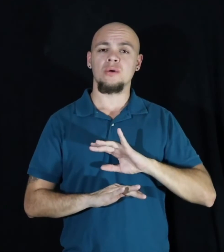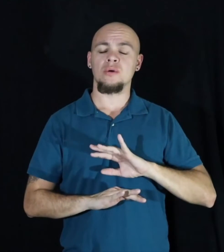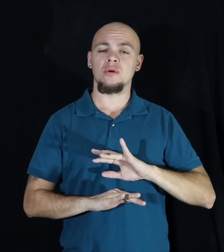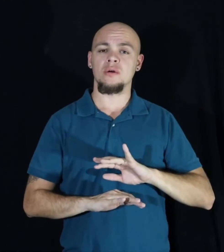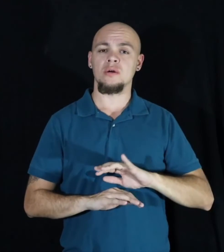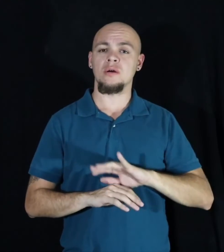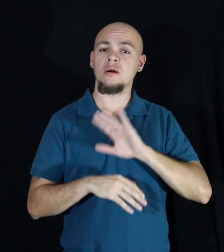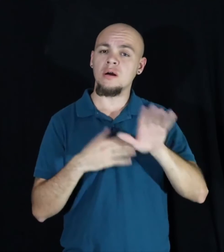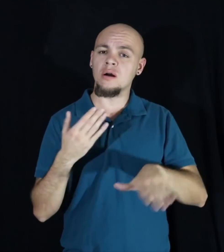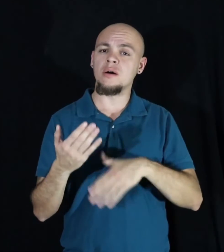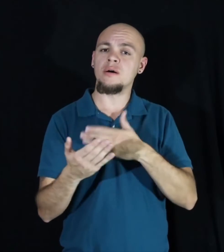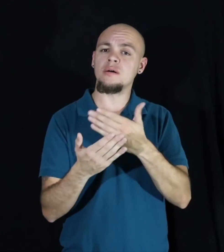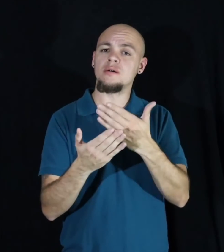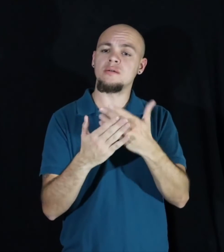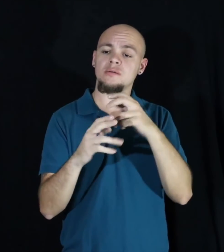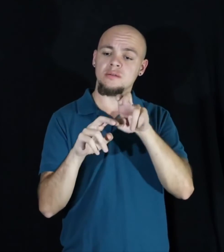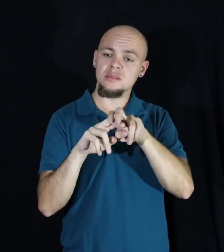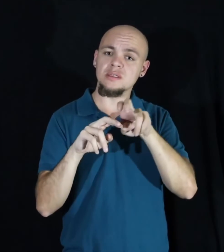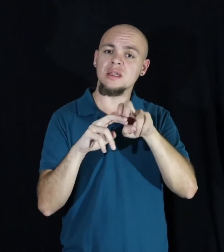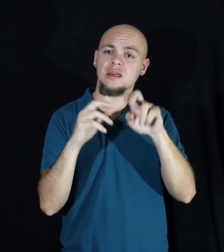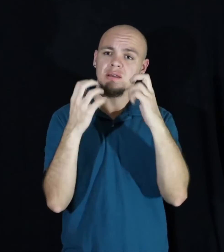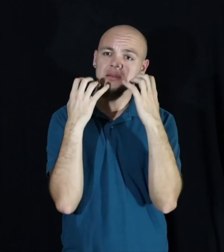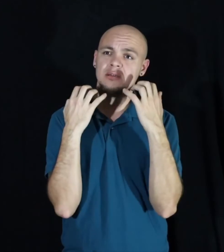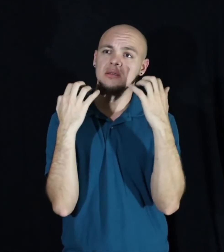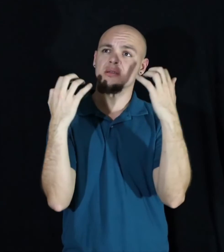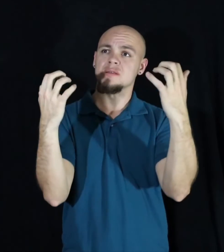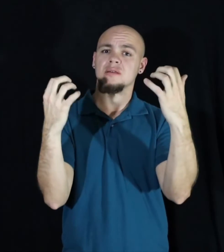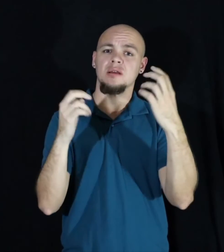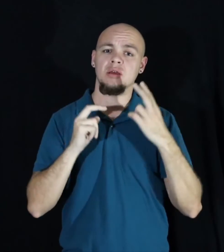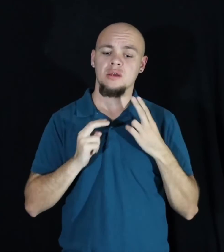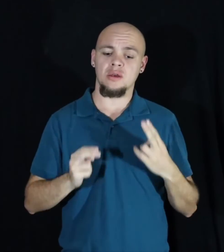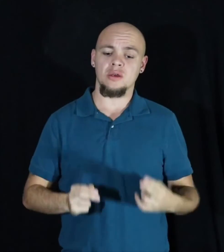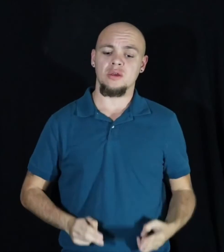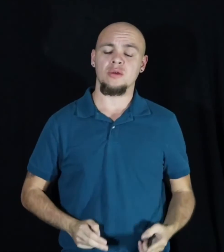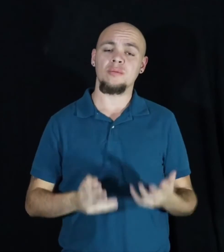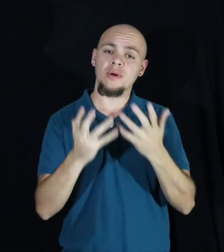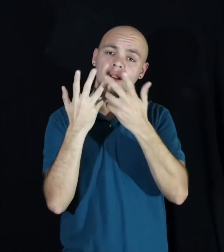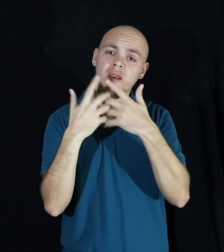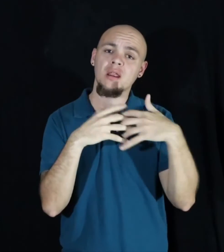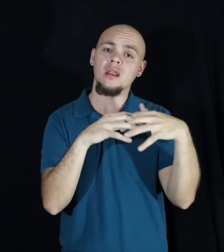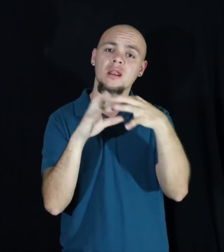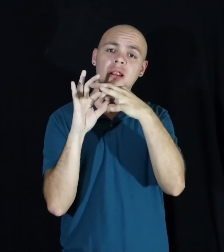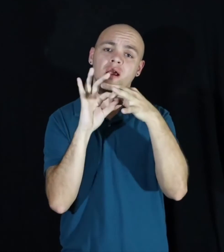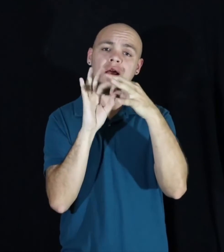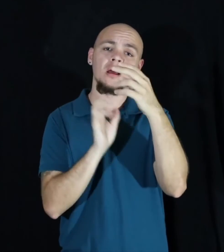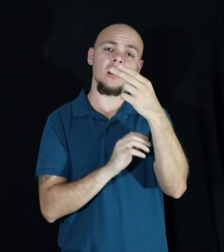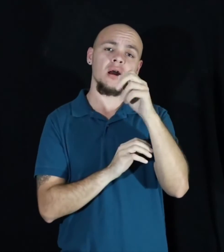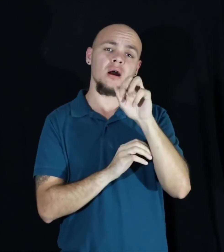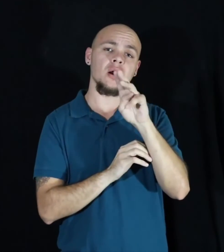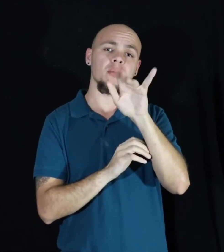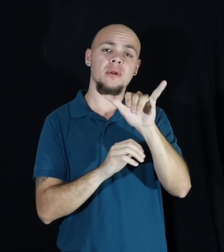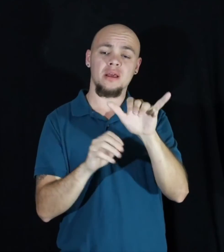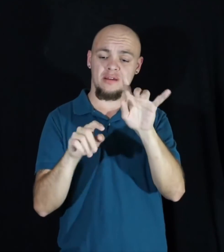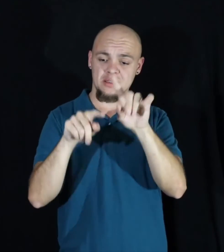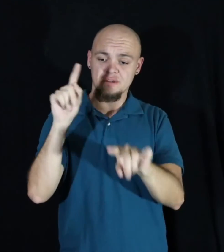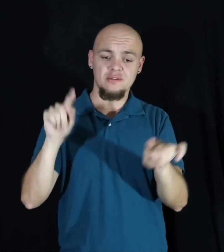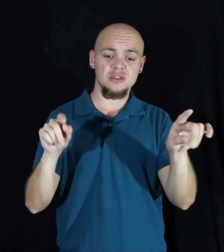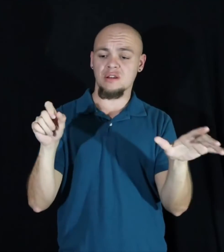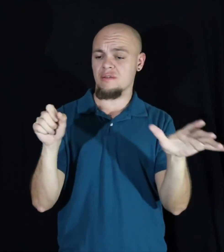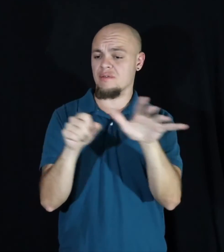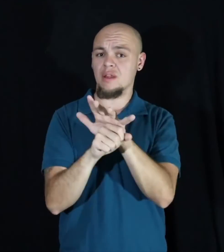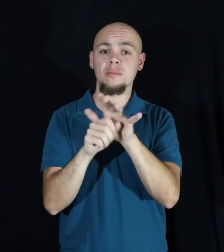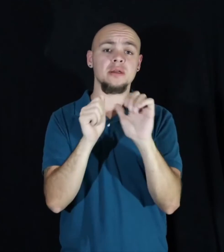We're all sitting here in a human harmony, full of diversity, but yet we are together.